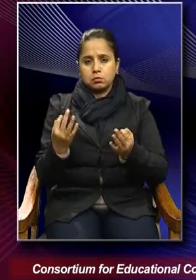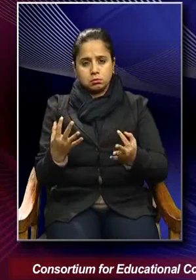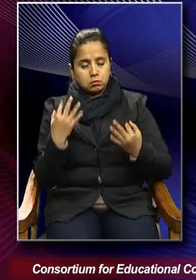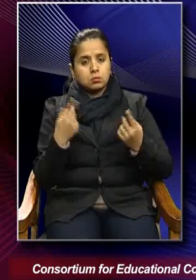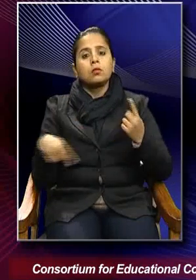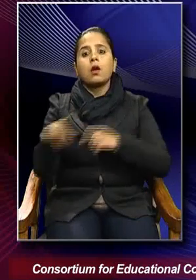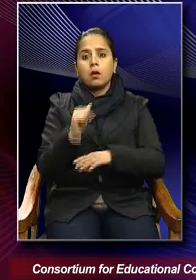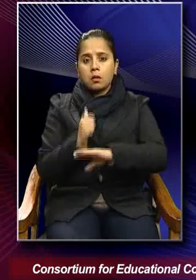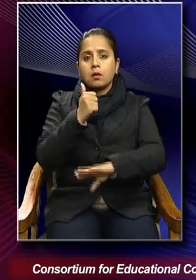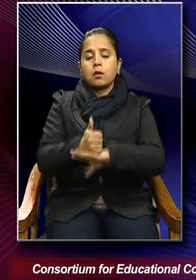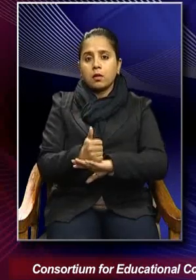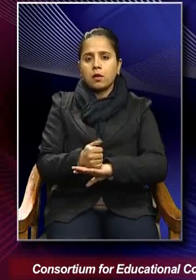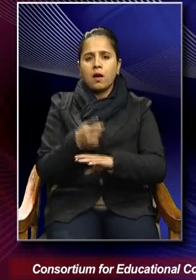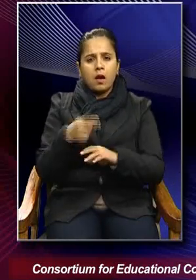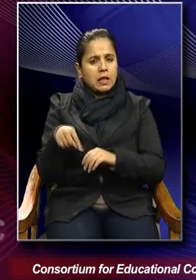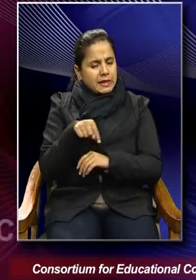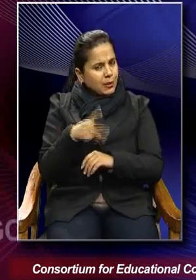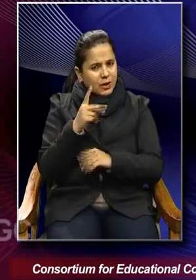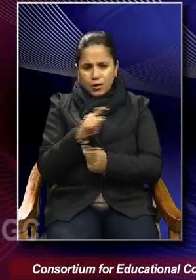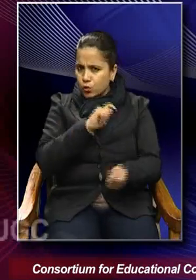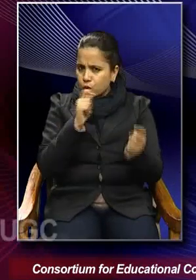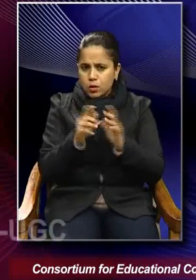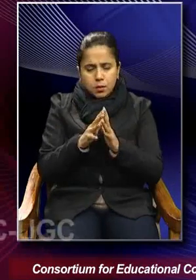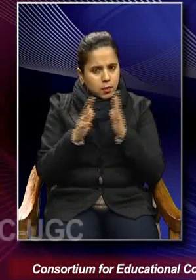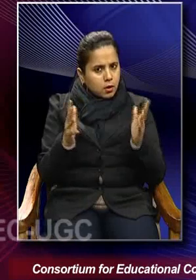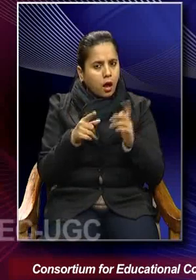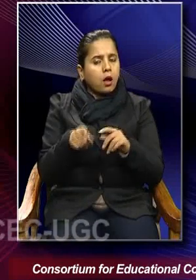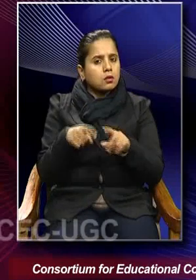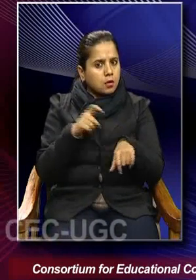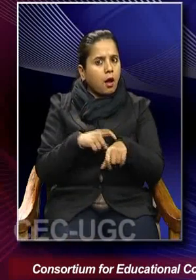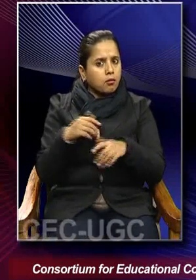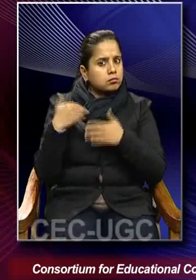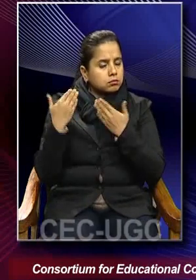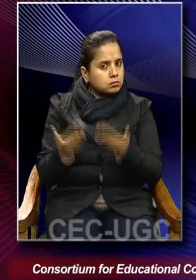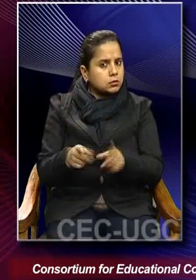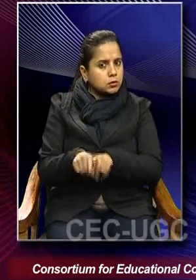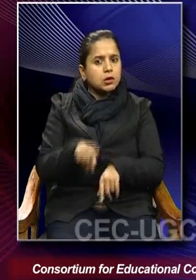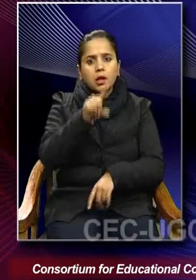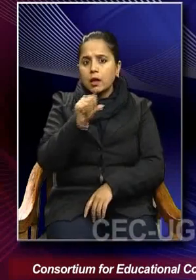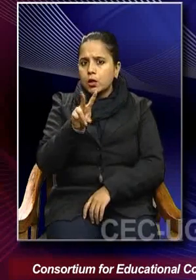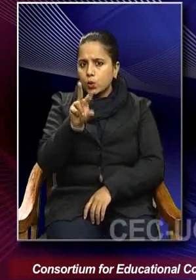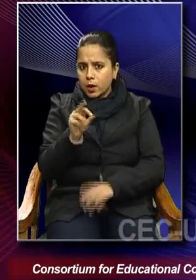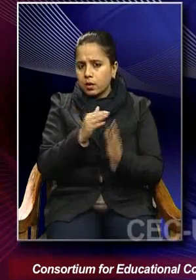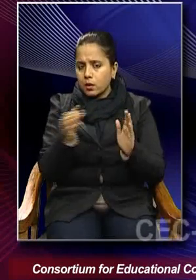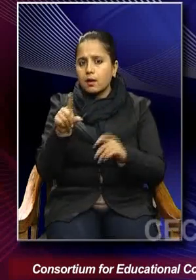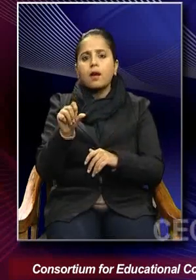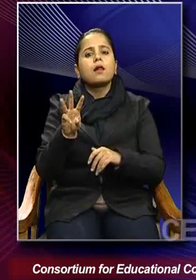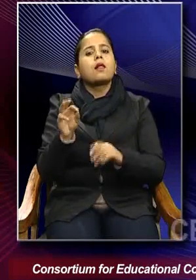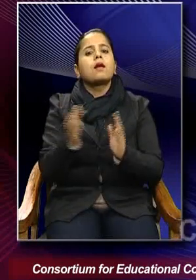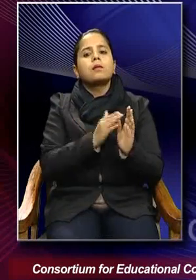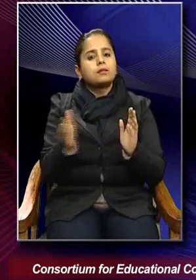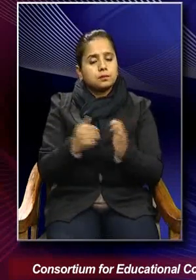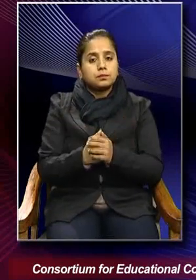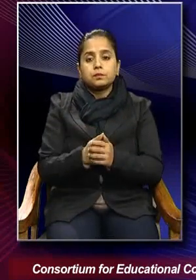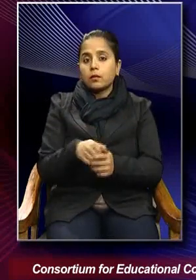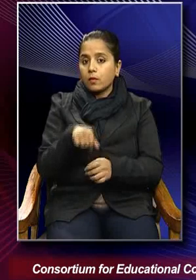forth, which are, which are so proverbial of these turbulent decades, uh, 1920s and 1930s in Europe. So,